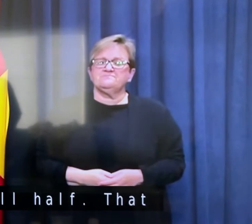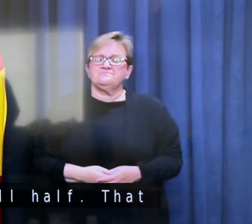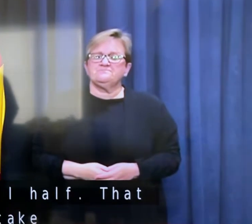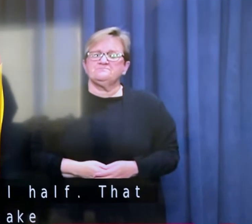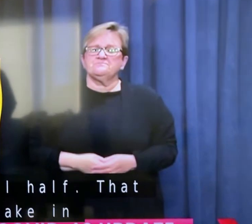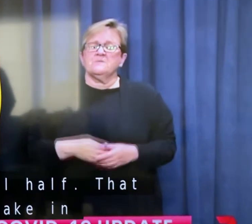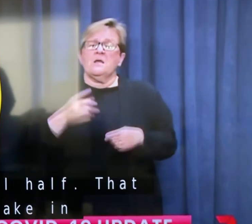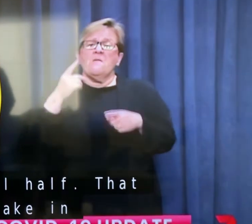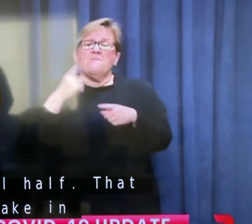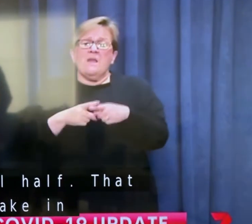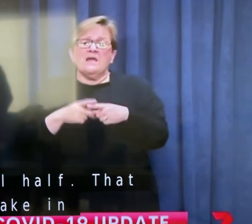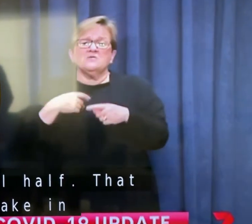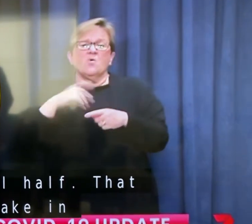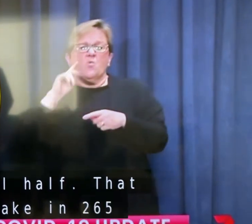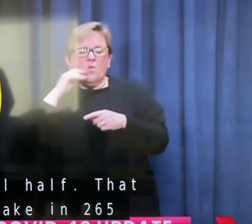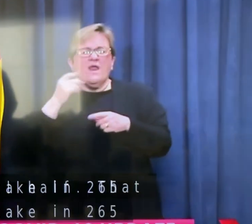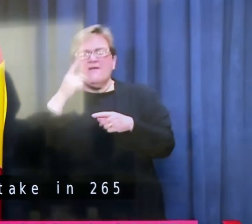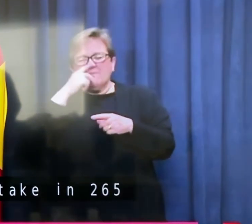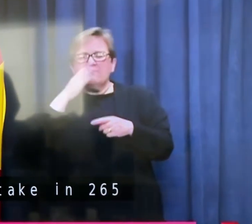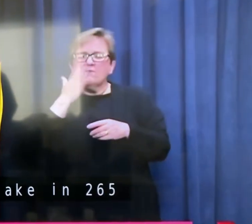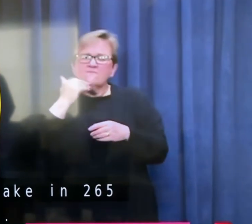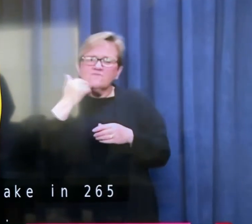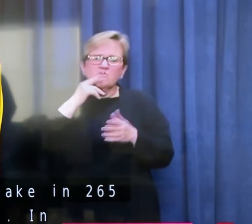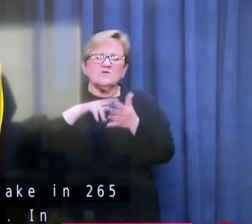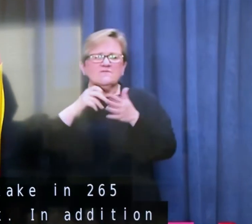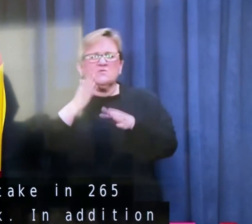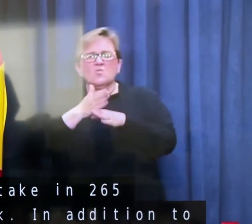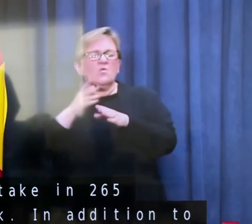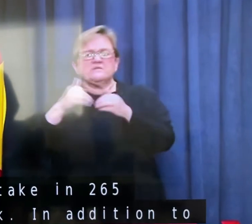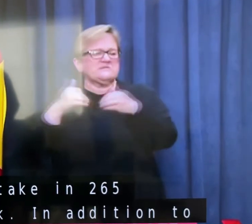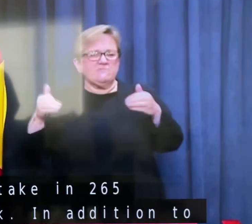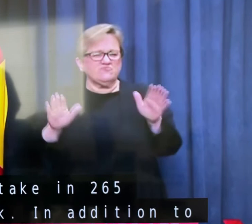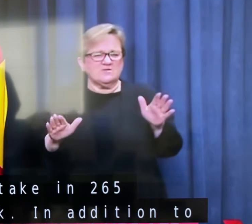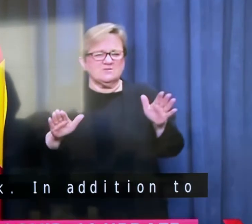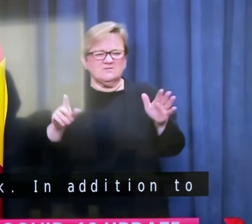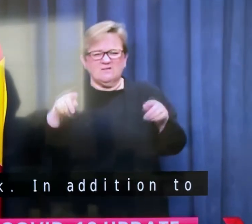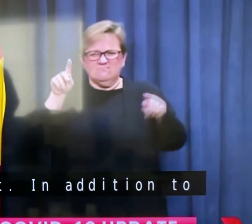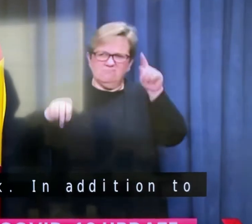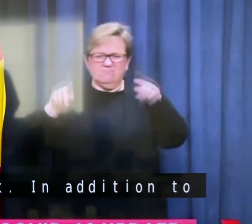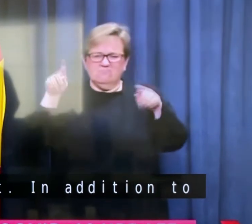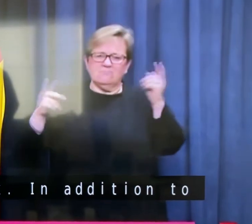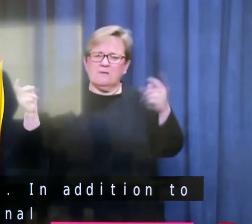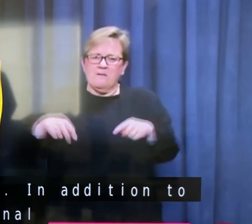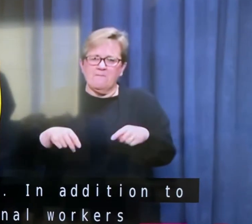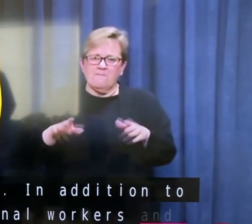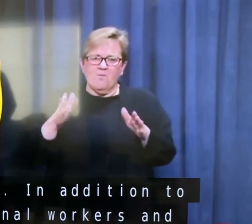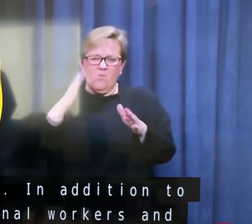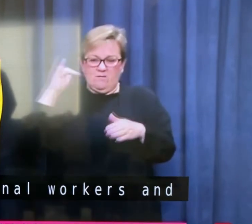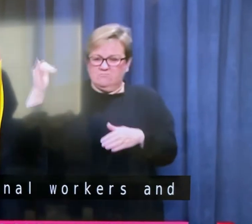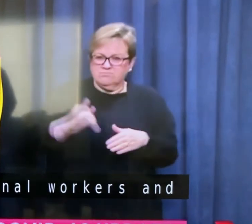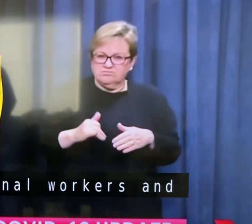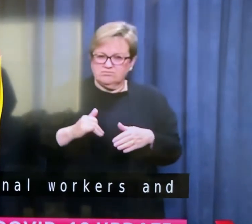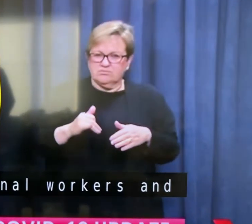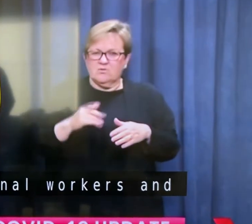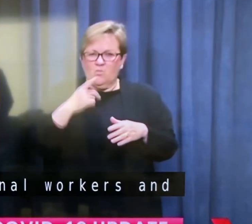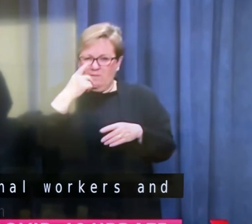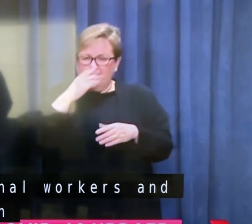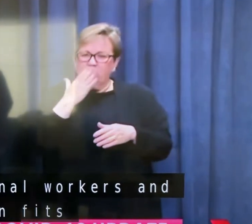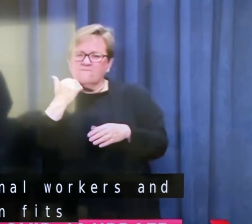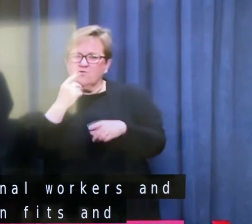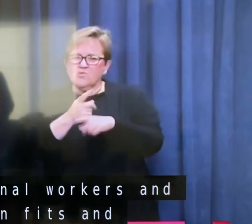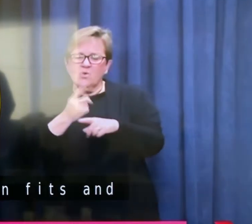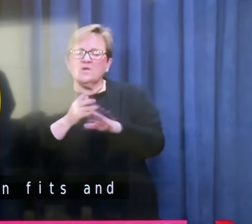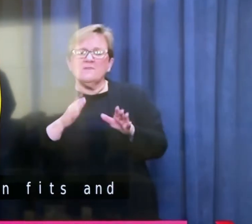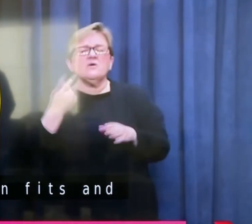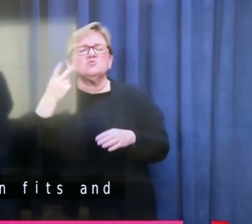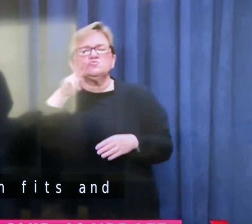and in addition to that will be seasonal workers and they come through with hits and starts, um, as to when an aircraft arrives with seasonal workers. But